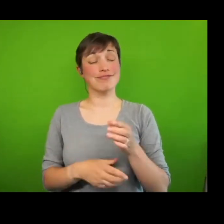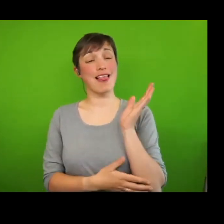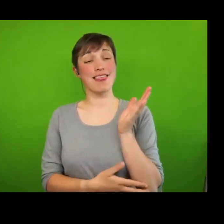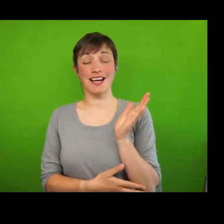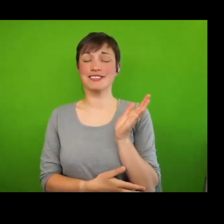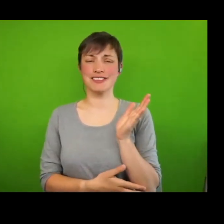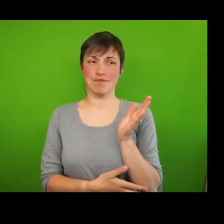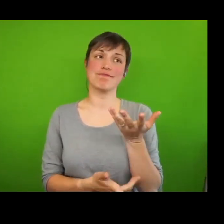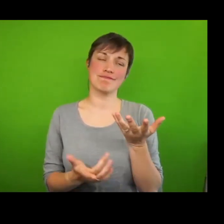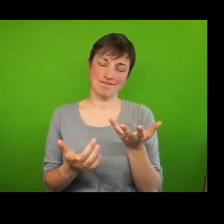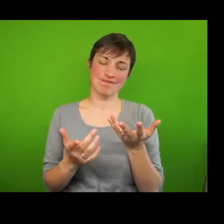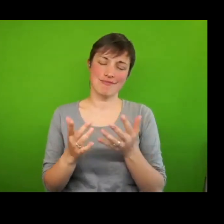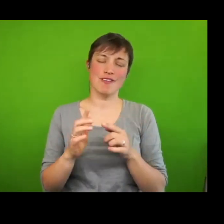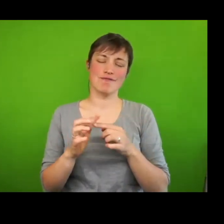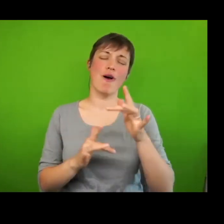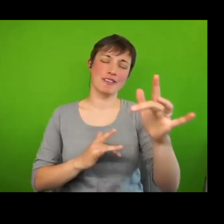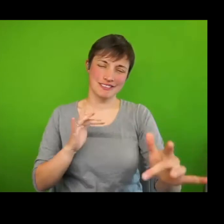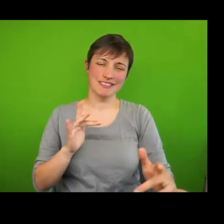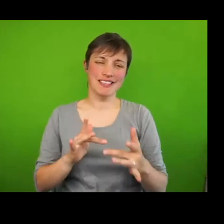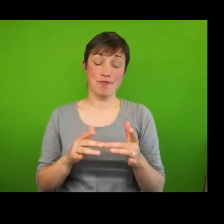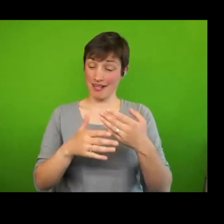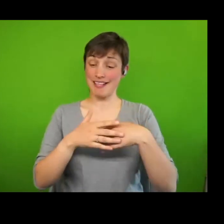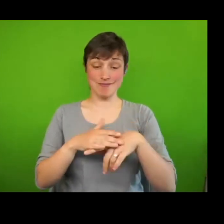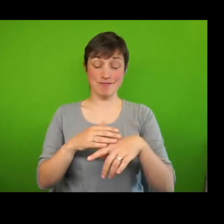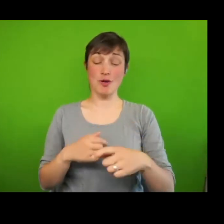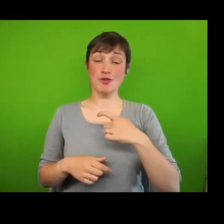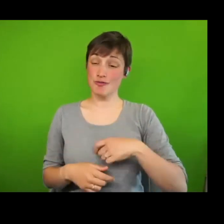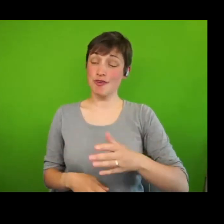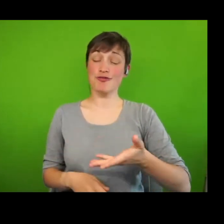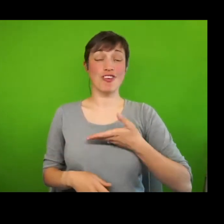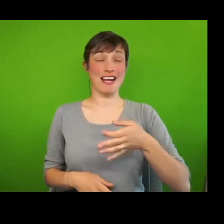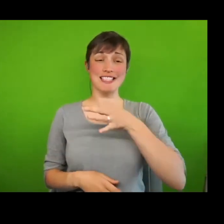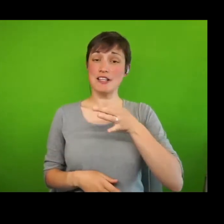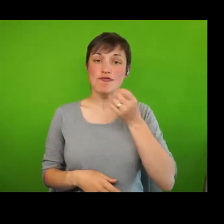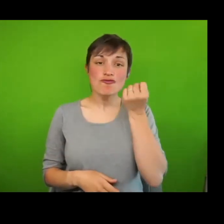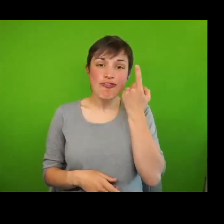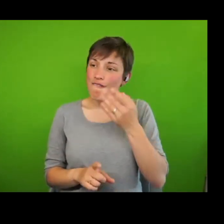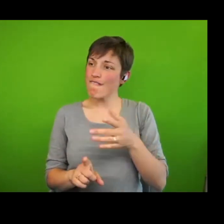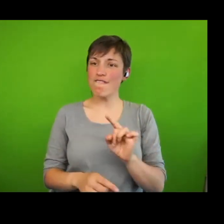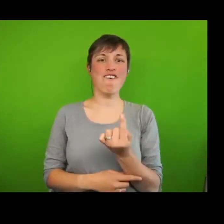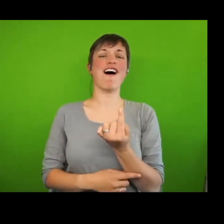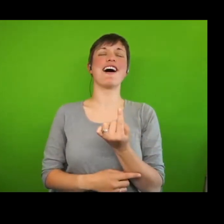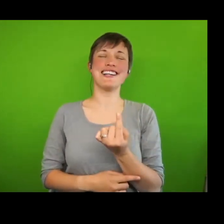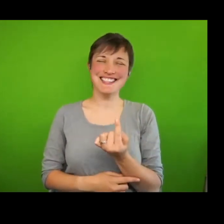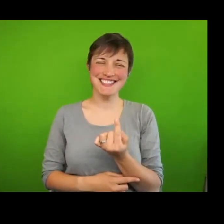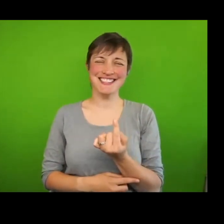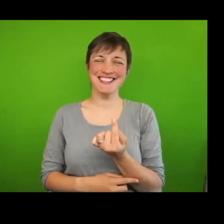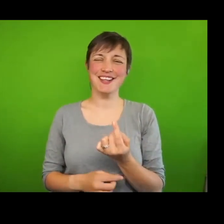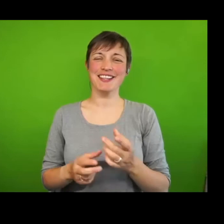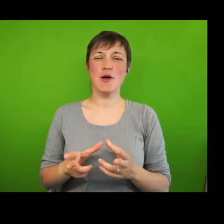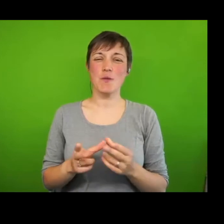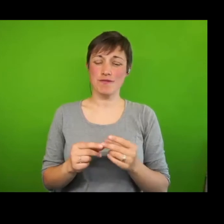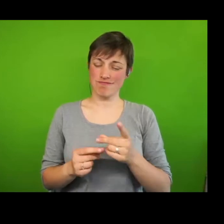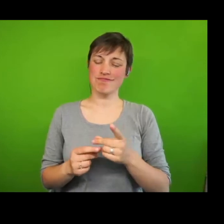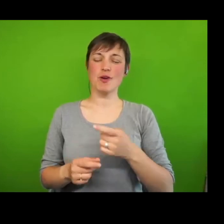virtually, in a human rights city, and I hadn't realised the first human rights city, with a human rights city